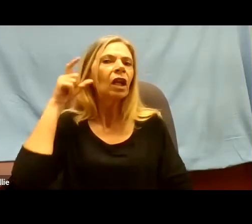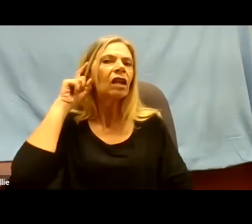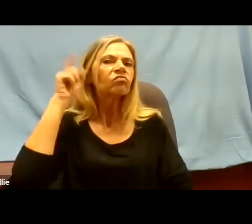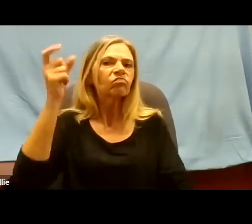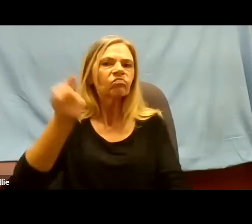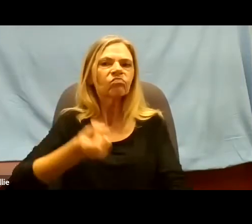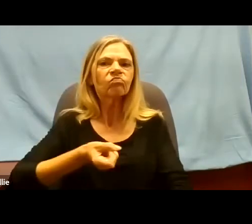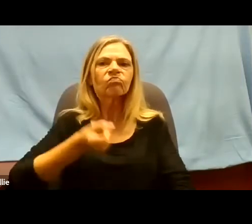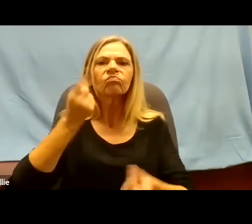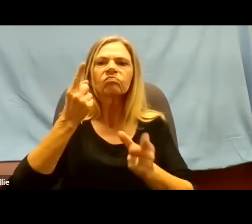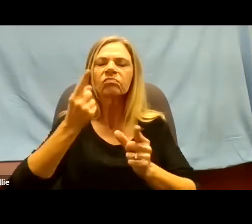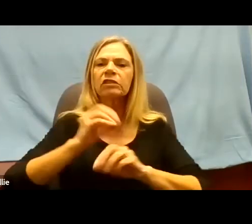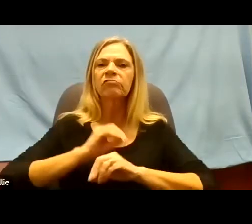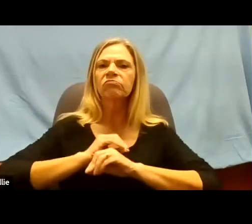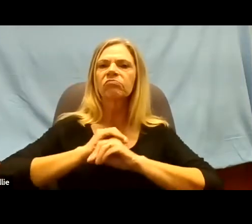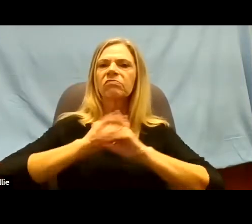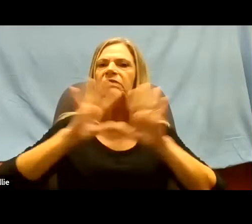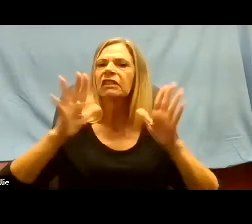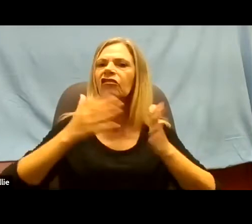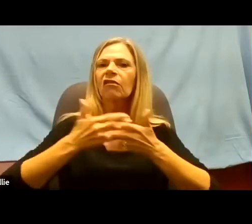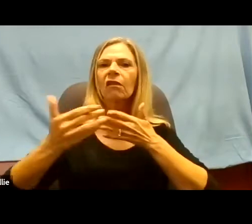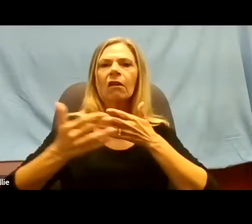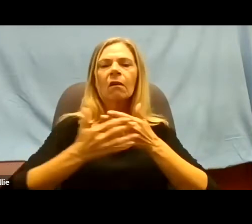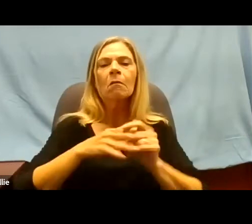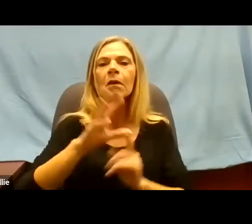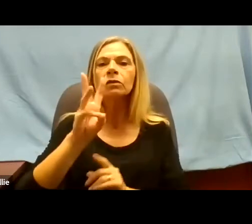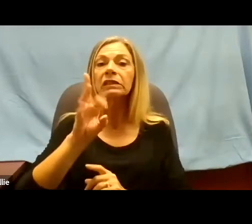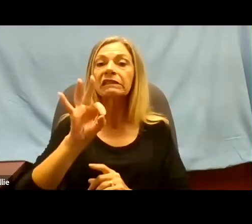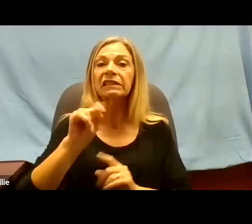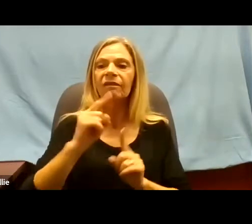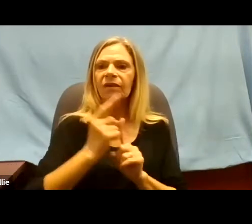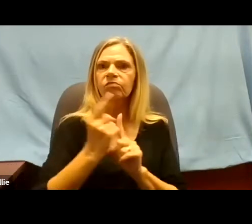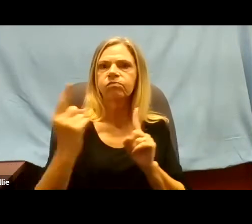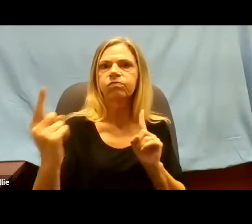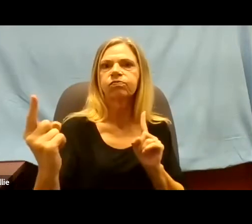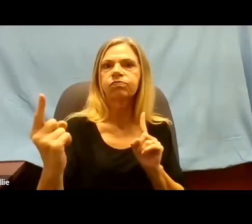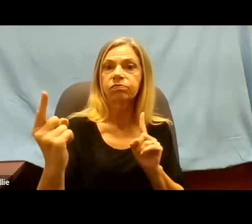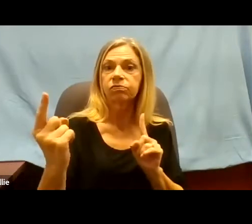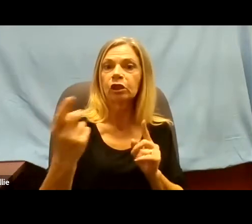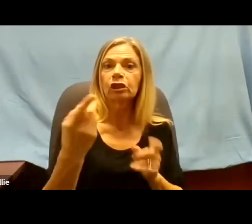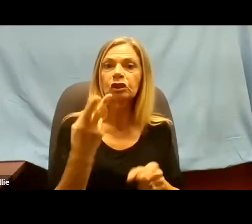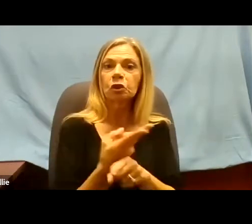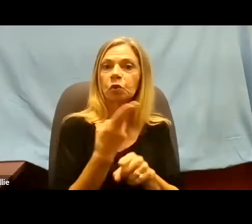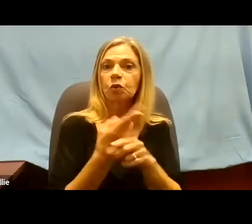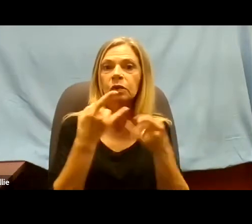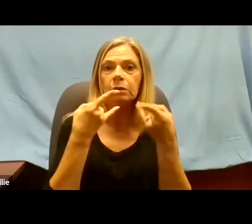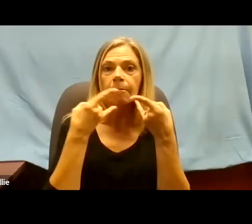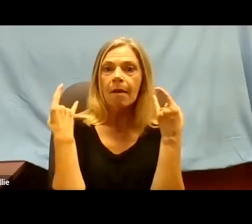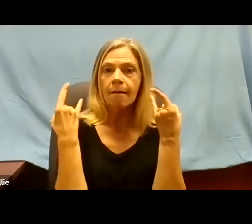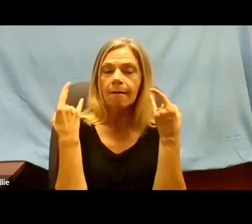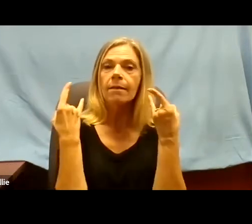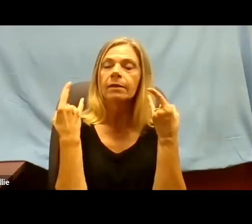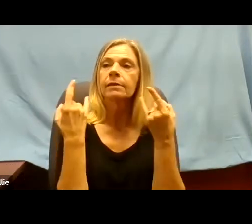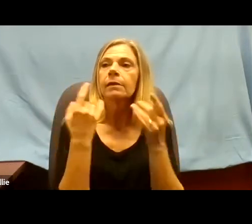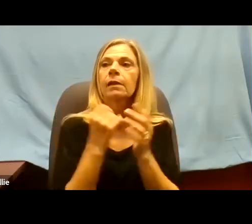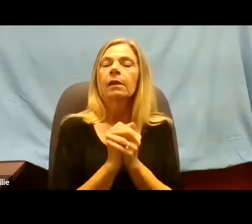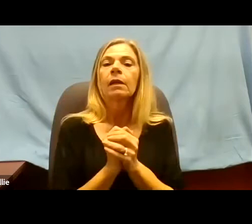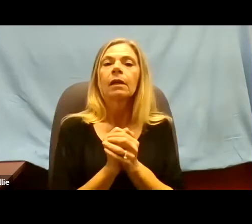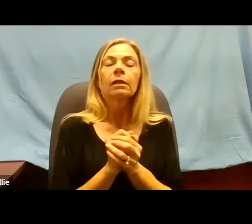mask. So people who may be using a hearing aid, people, veterans a lot,